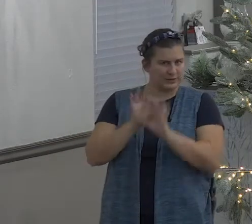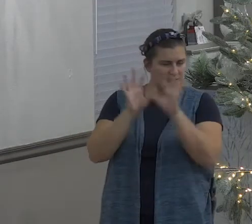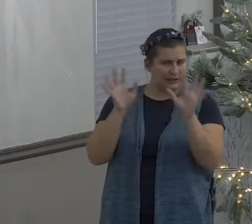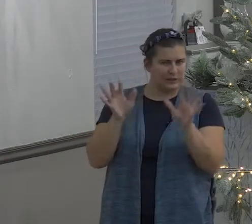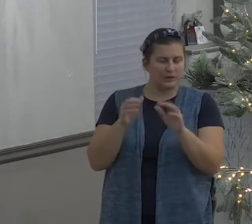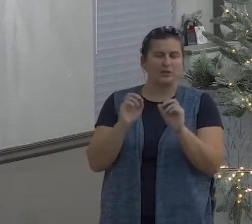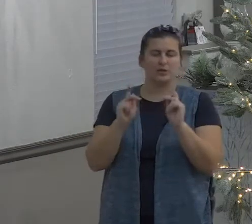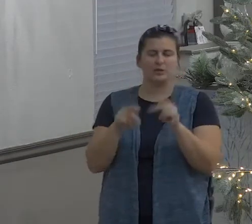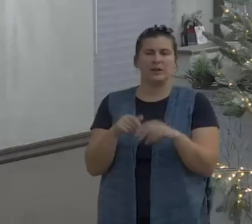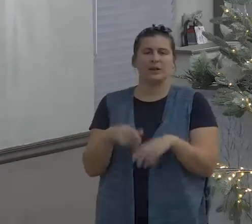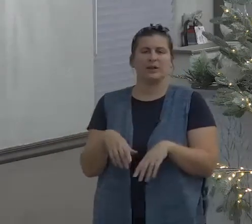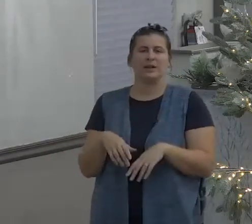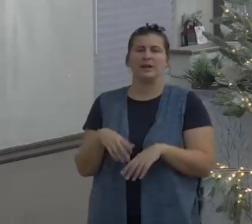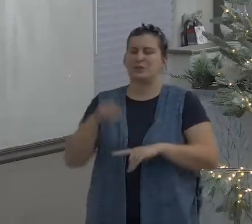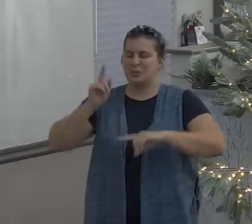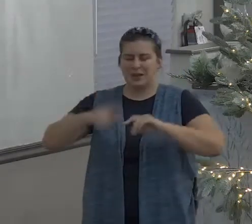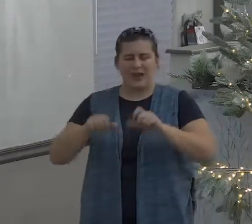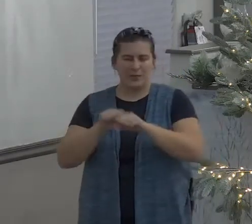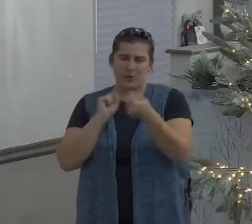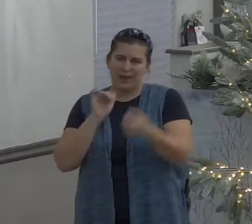and communion with God